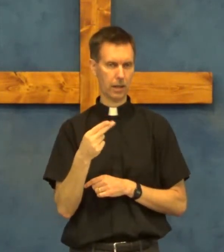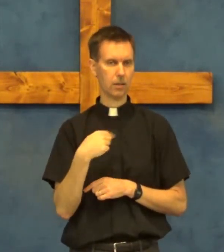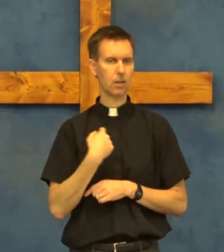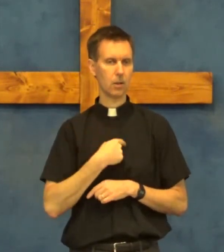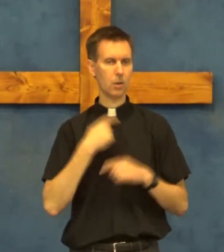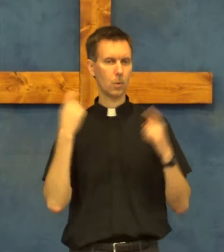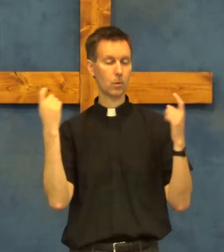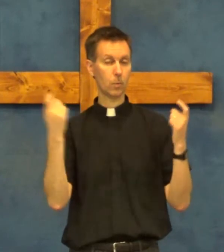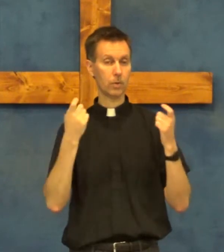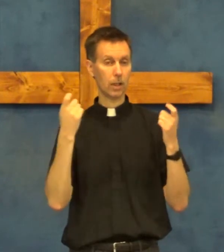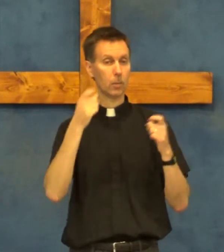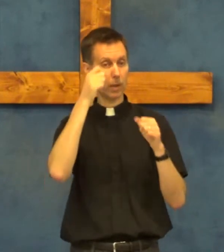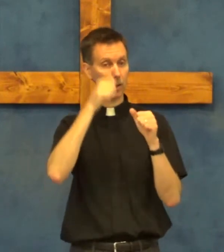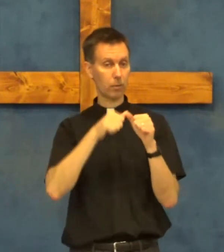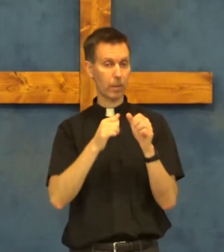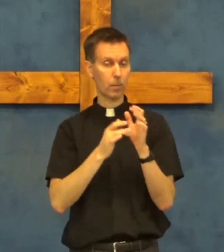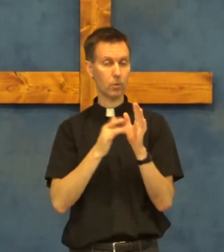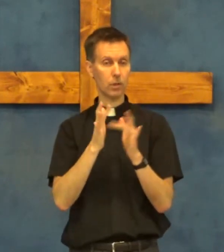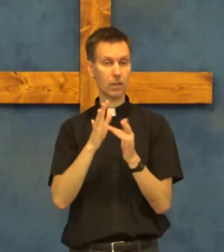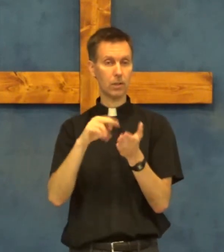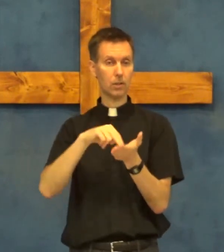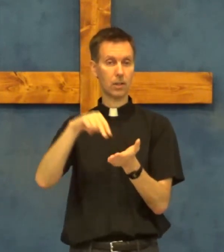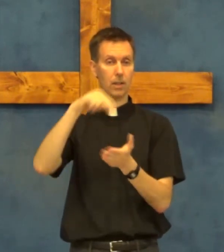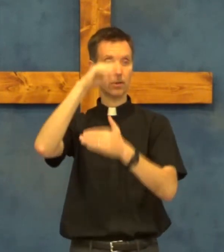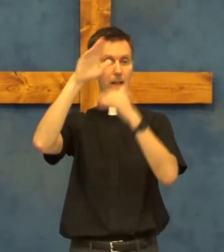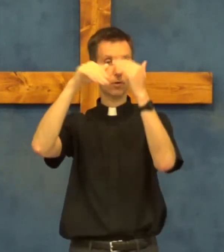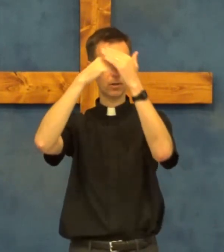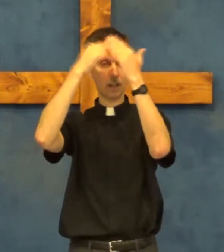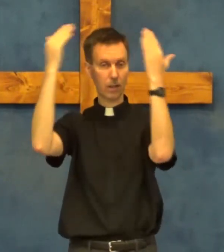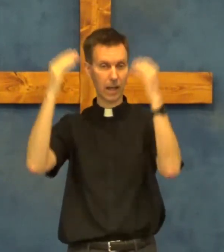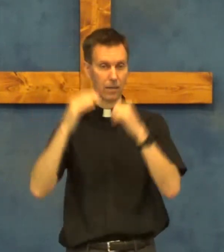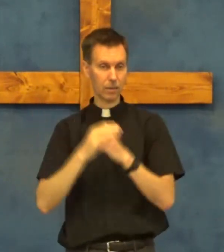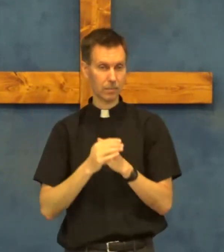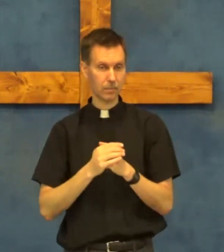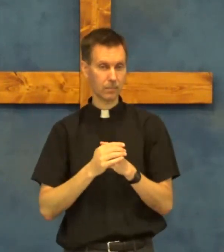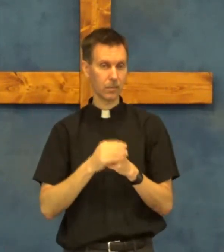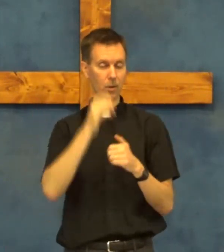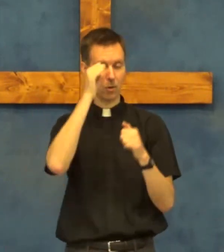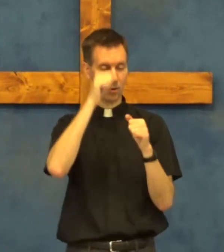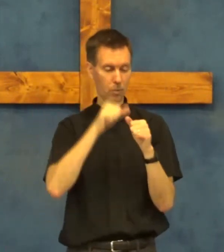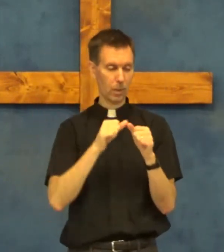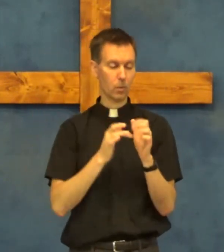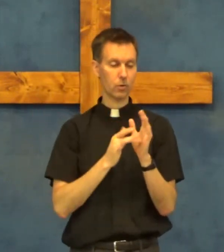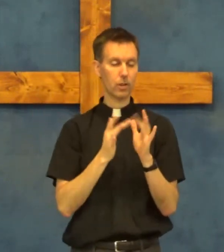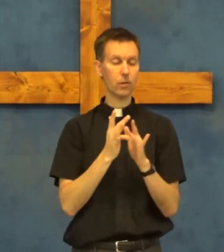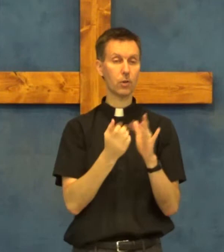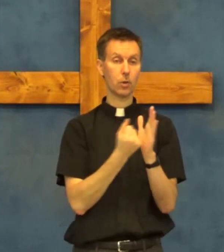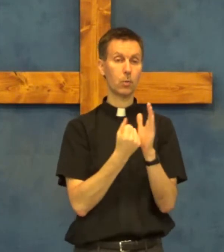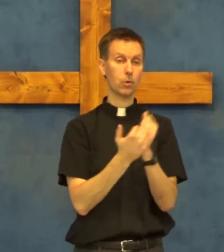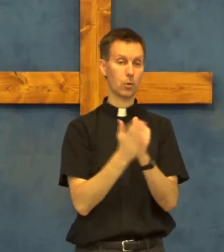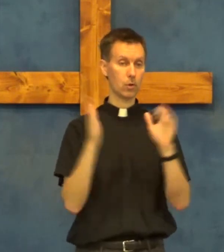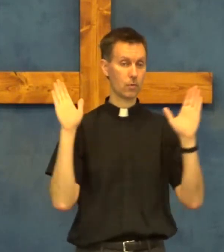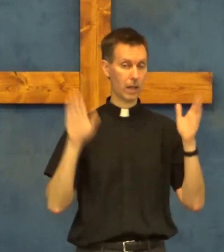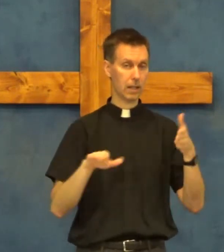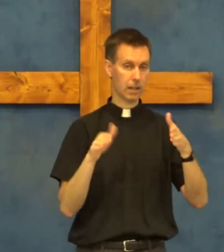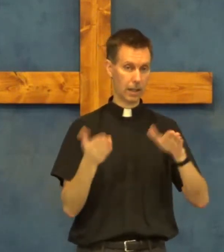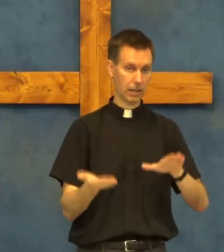we celebrate and remember Jesus' ascension into heaven. Remember Jesus was crucified died